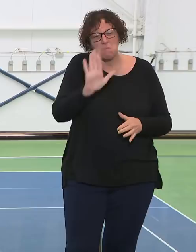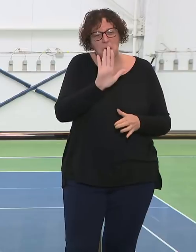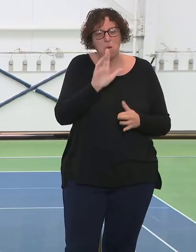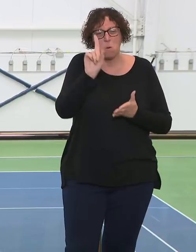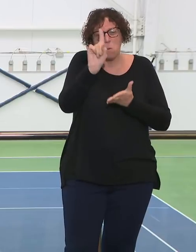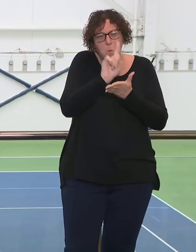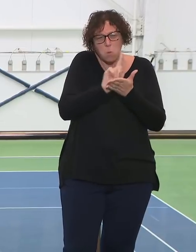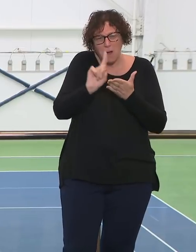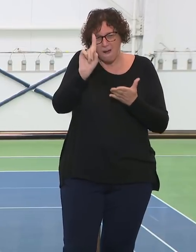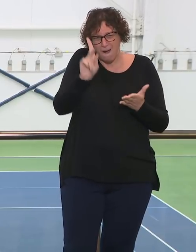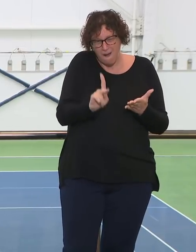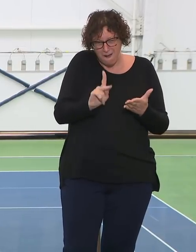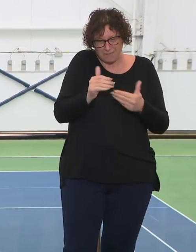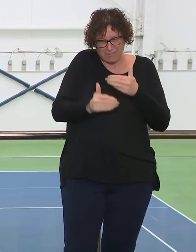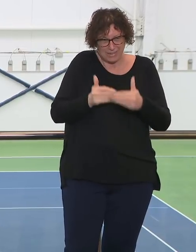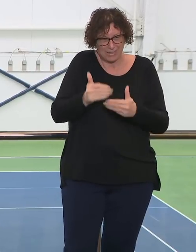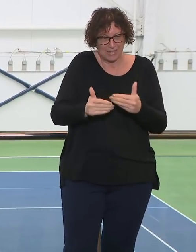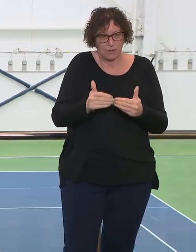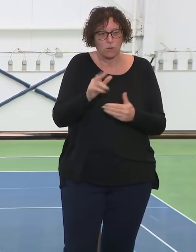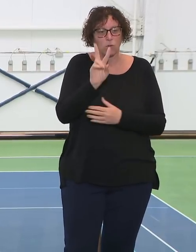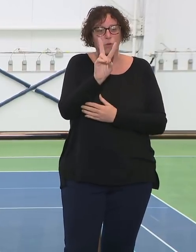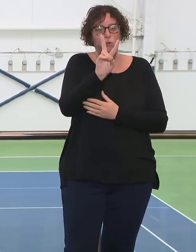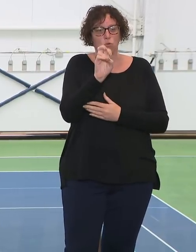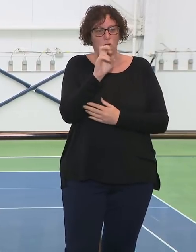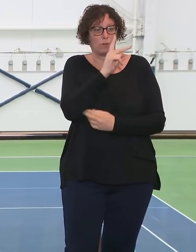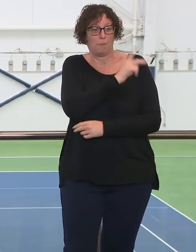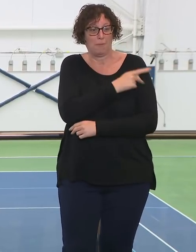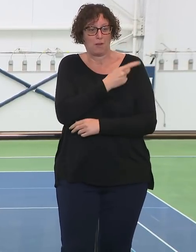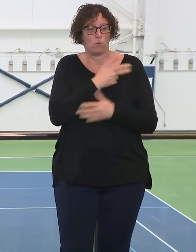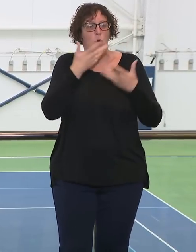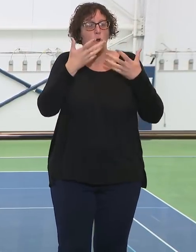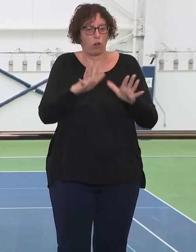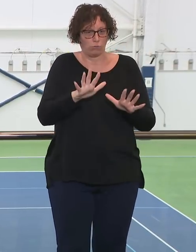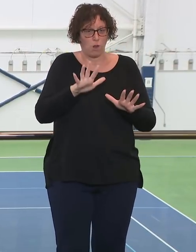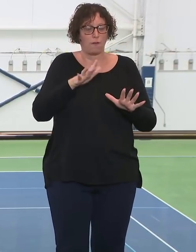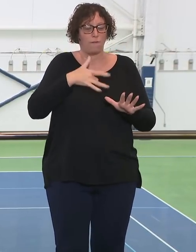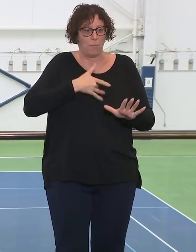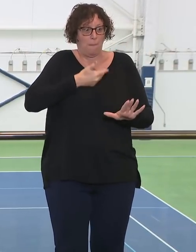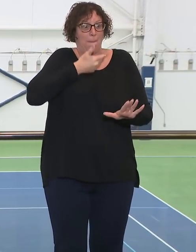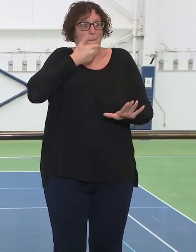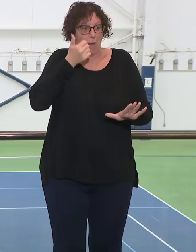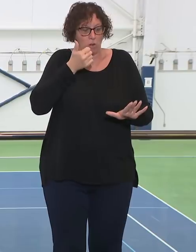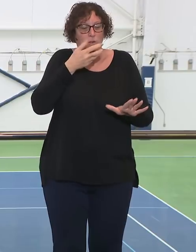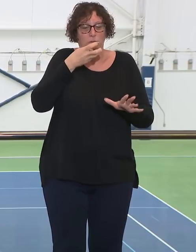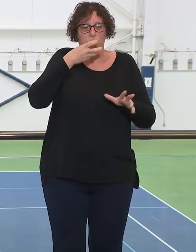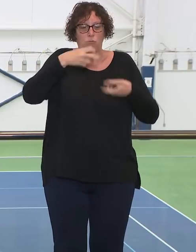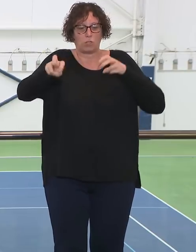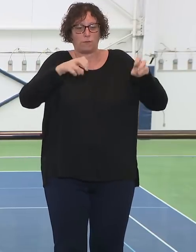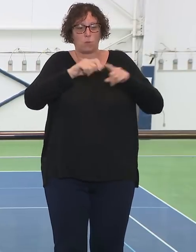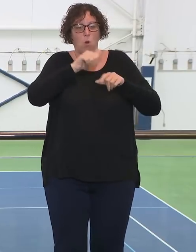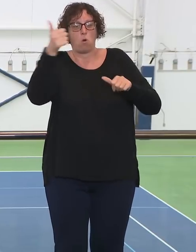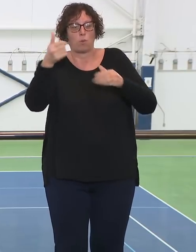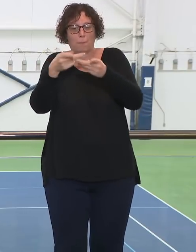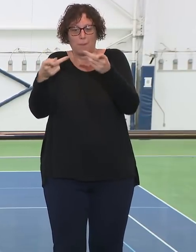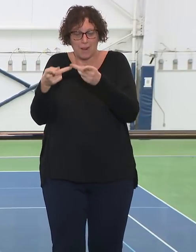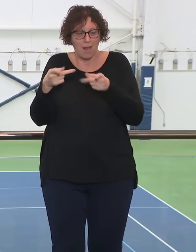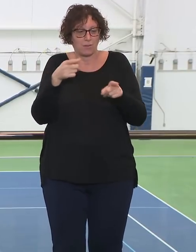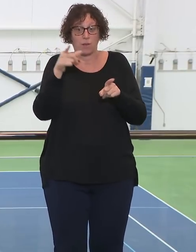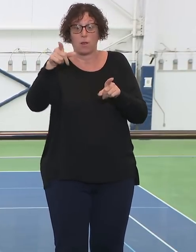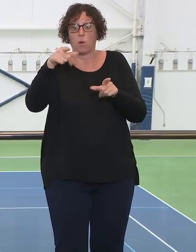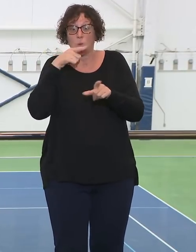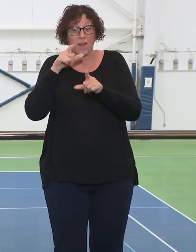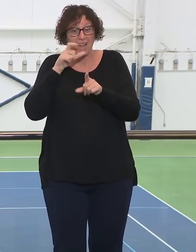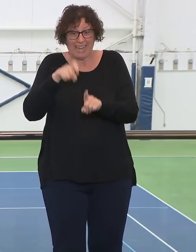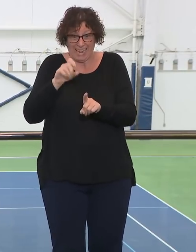at are flashing red, right? The number of patients that are boarding in the emergency department, the number of patients that are filling our medical surgical units